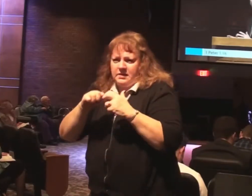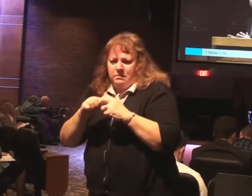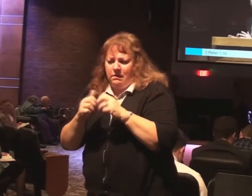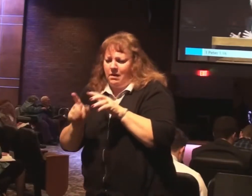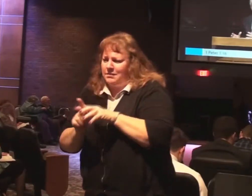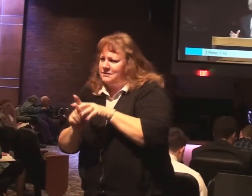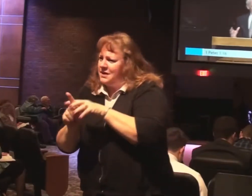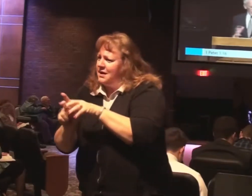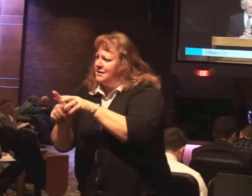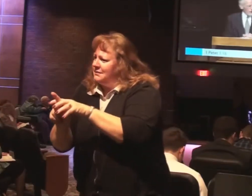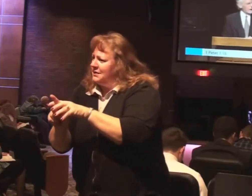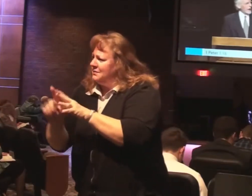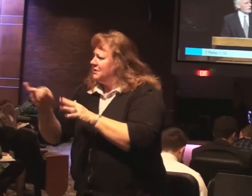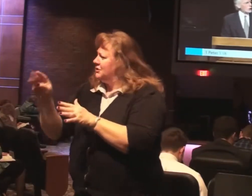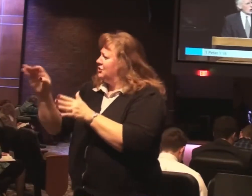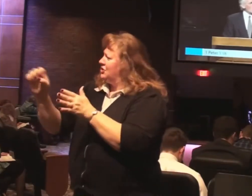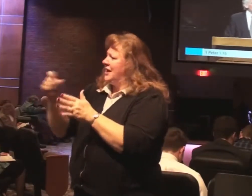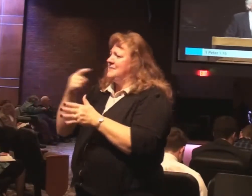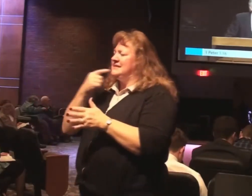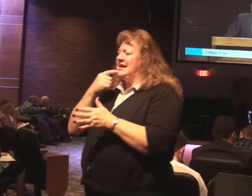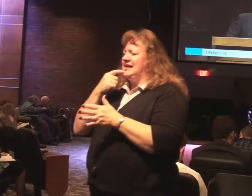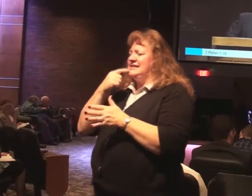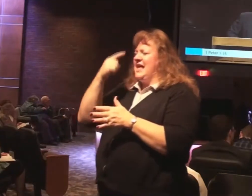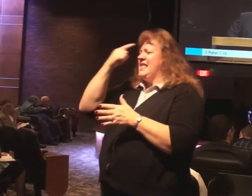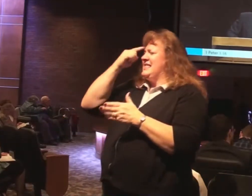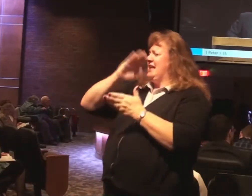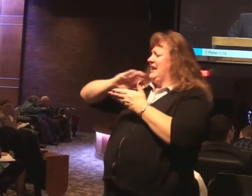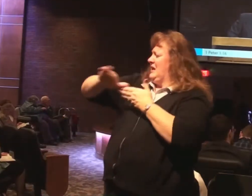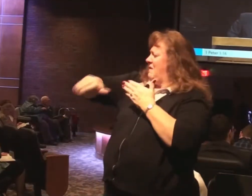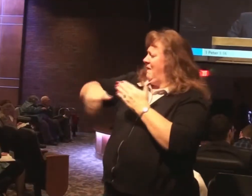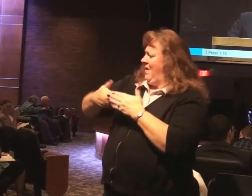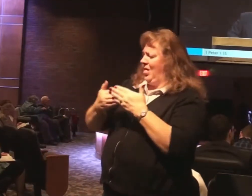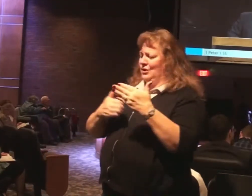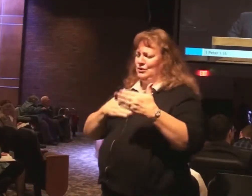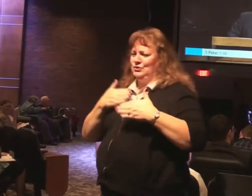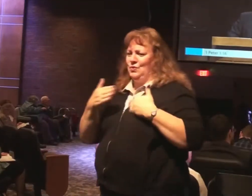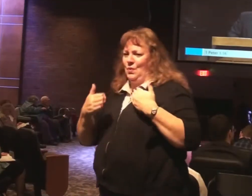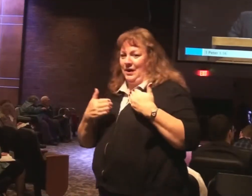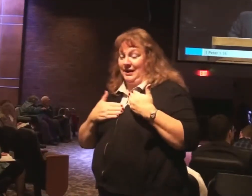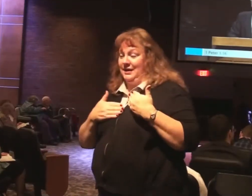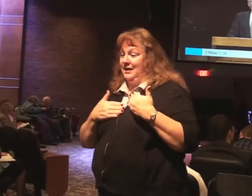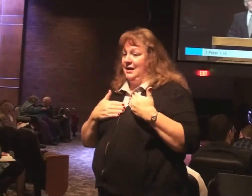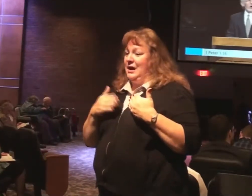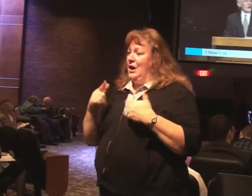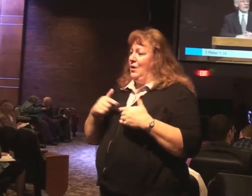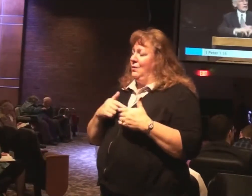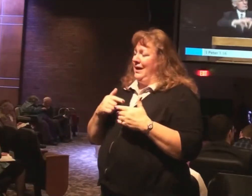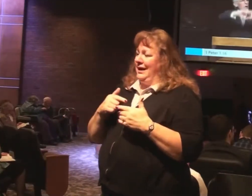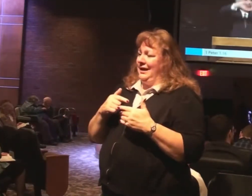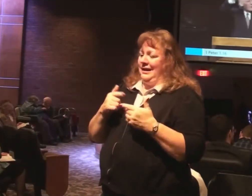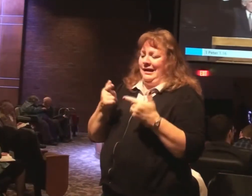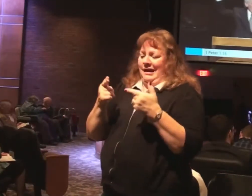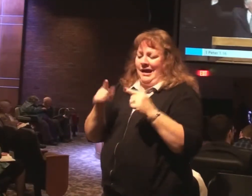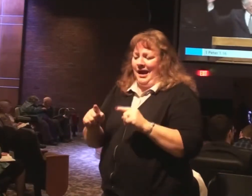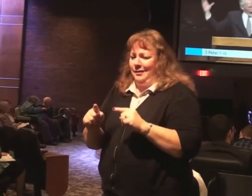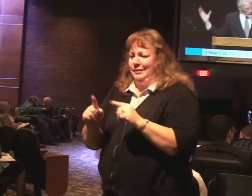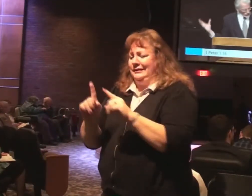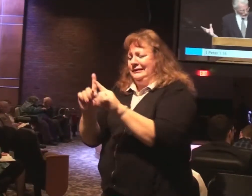That's why James could write. Count it all joy my brethren. When you fall into multifaceted,